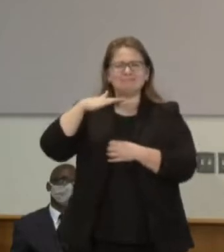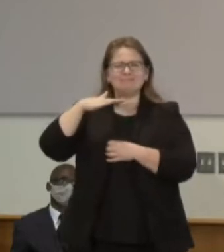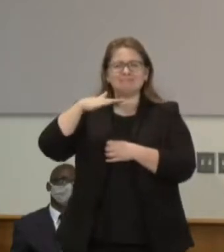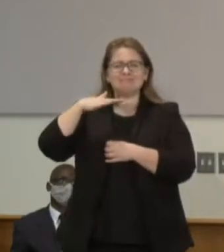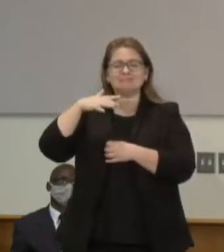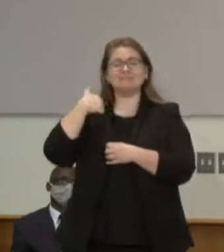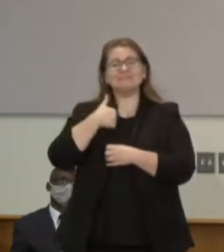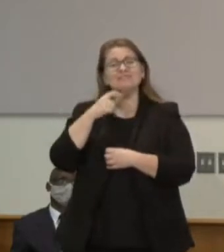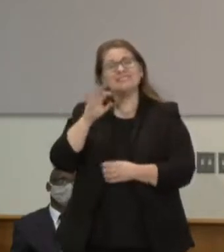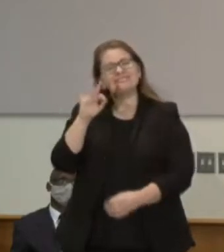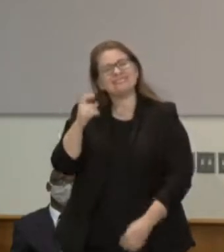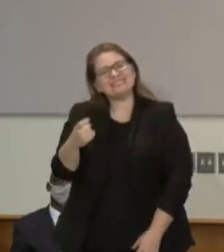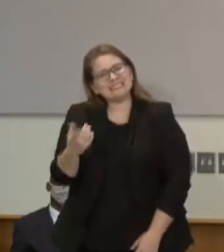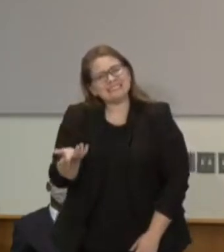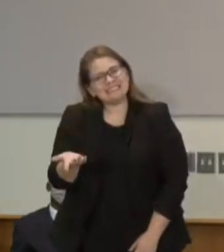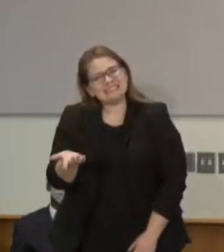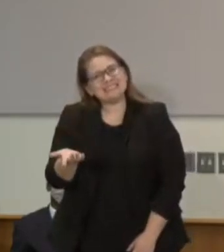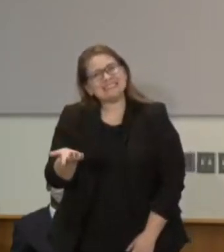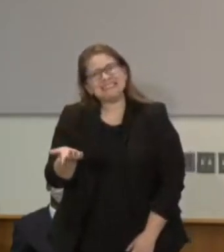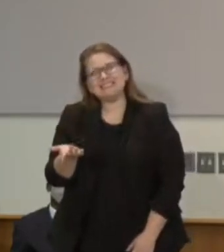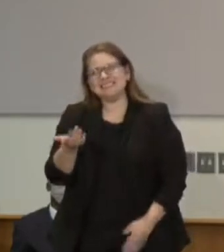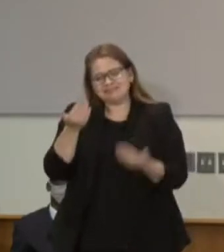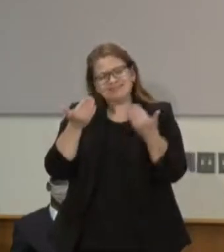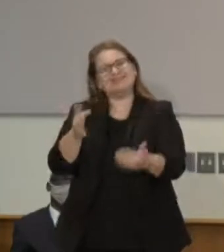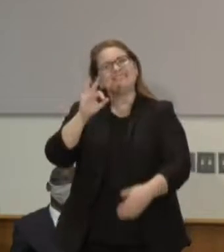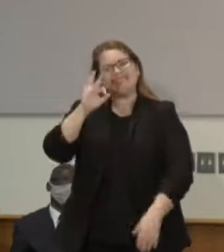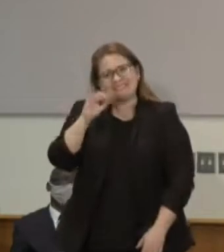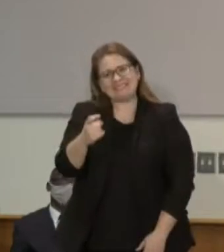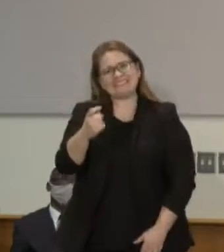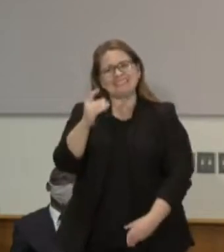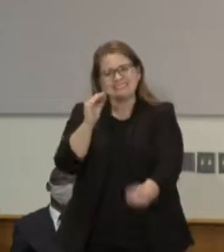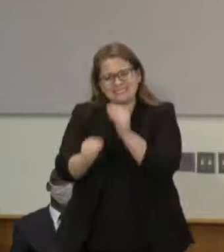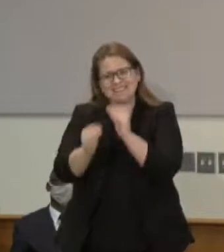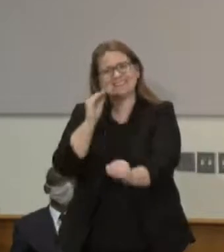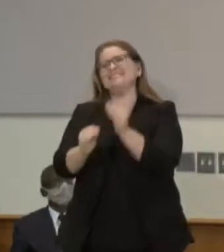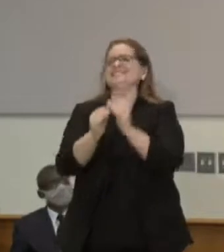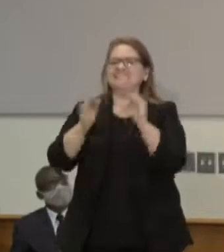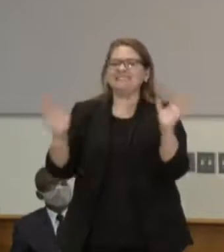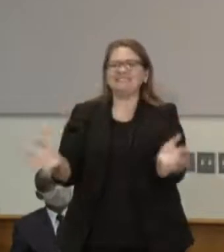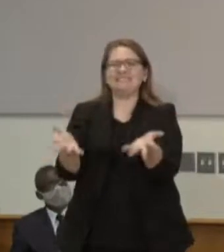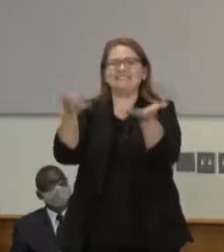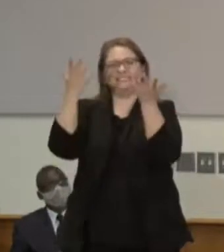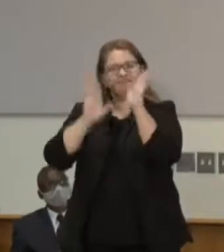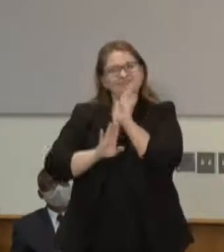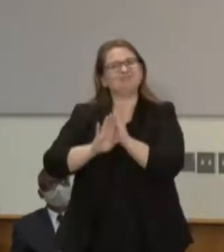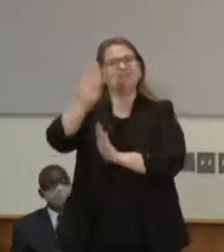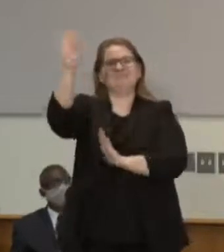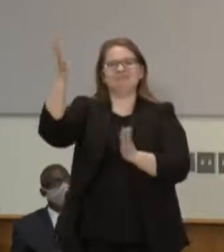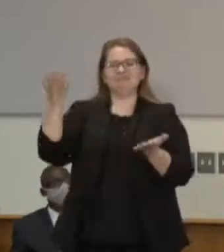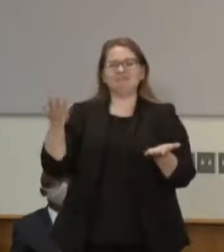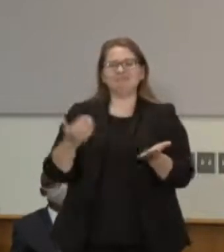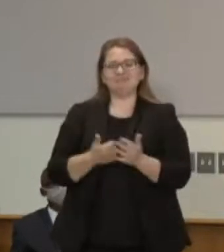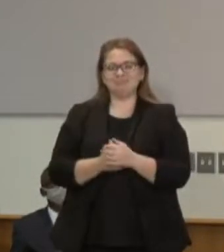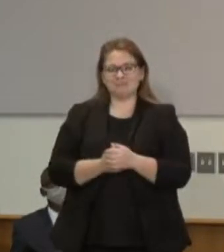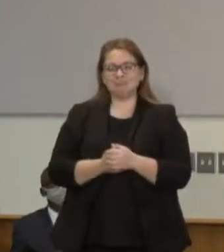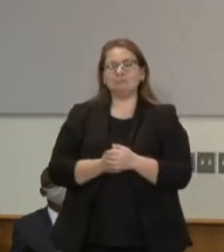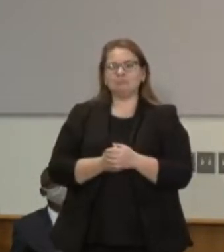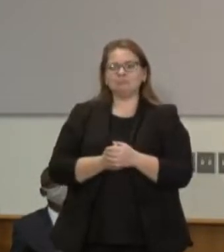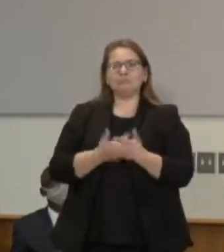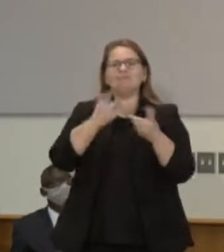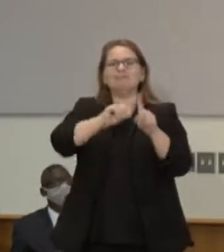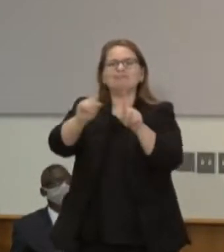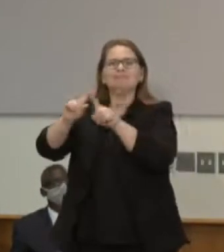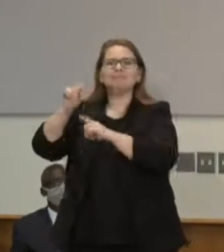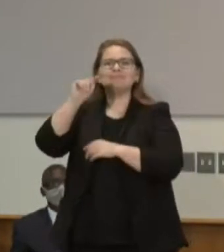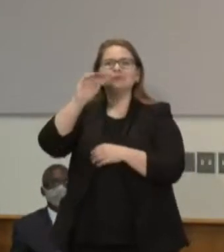it. You want to mend it. And depending on what that break is, you're going to use one tool or if it's another break,